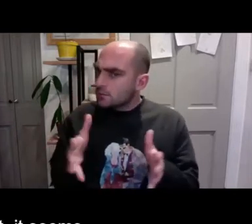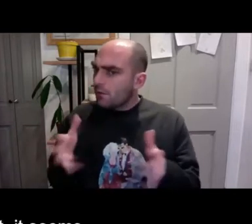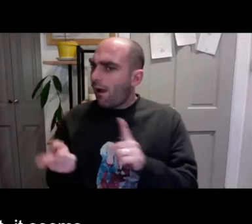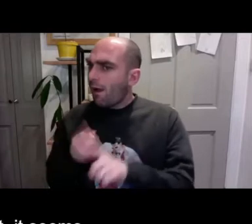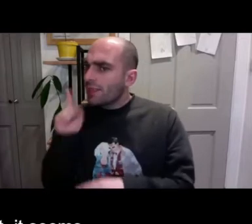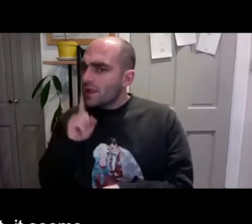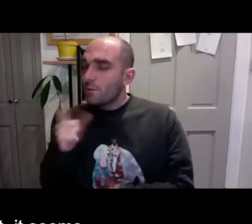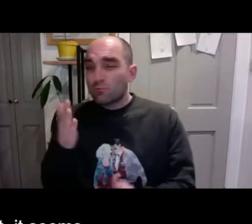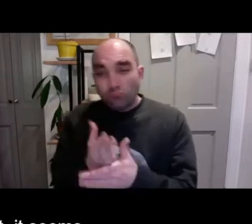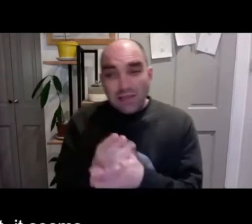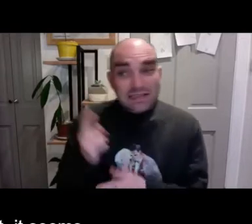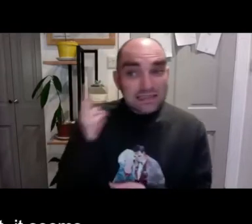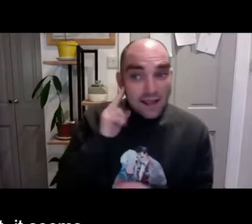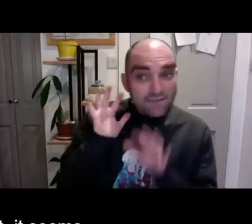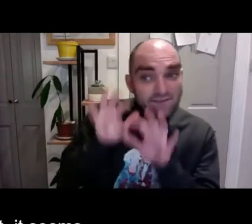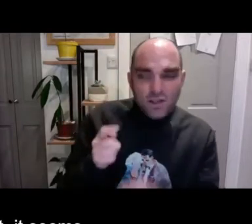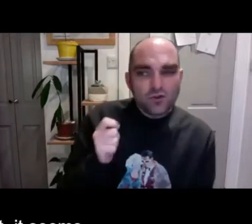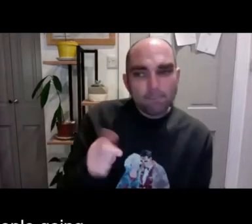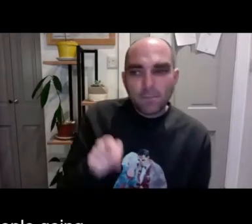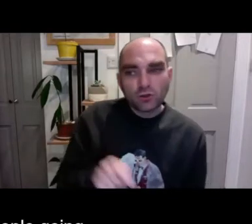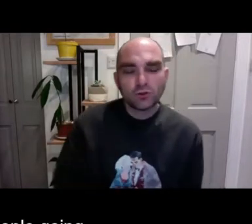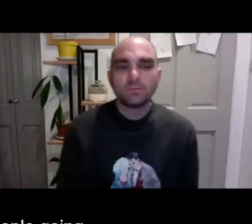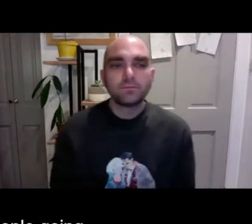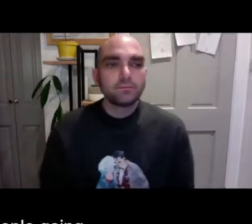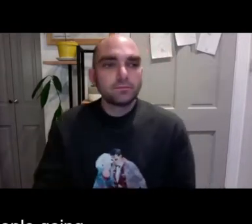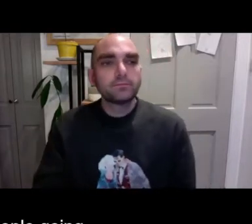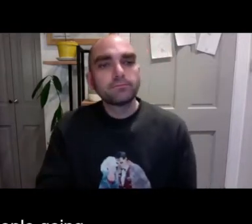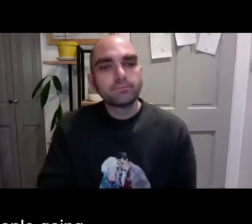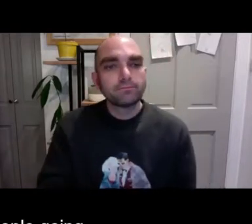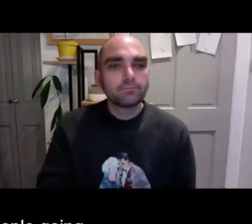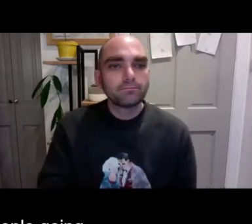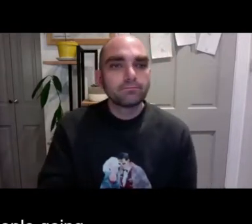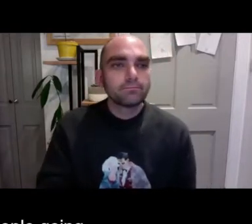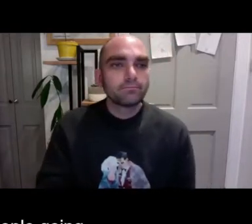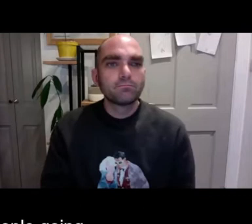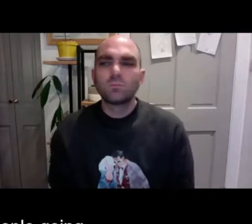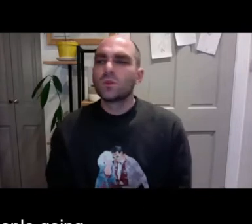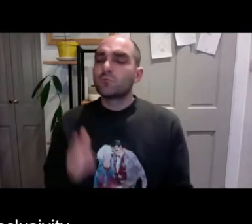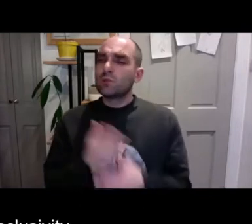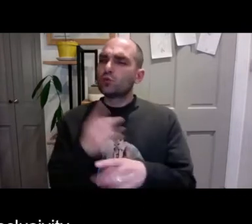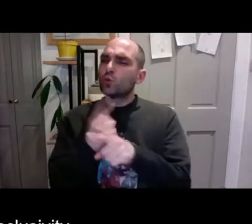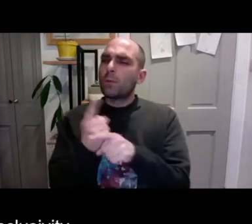At the moment, it seems like there is some growth to other hearing people going to watch the subtitle screens.